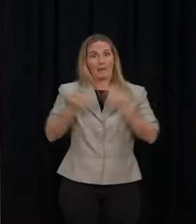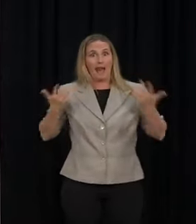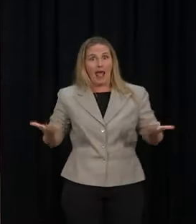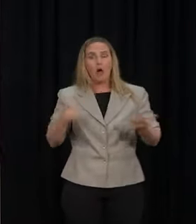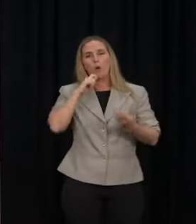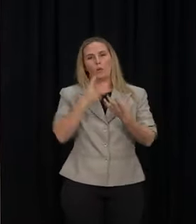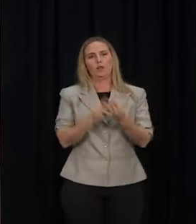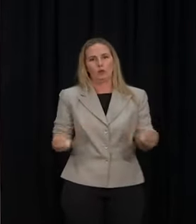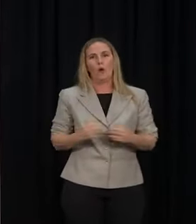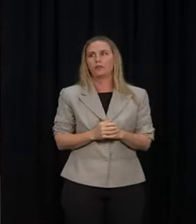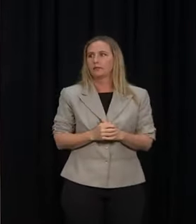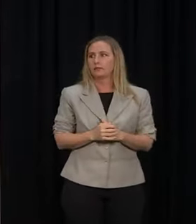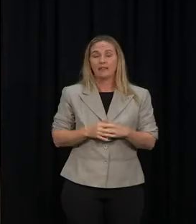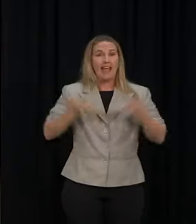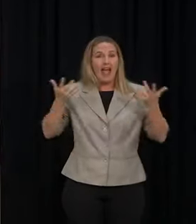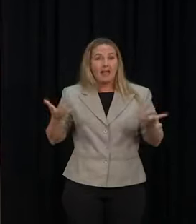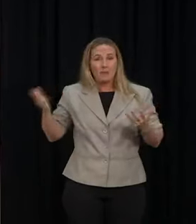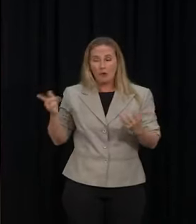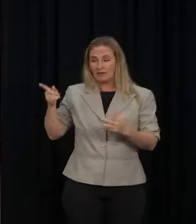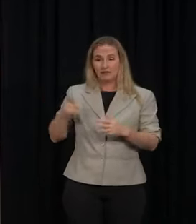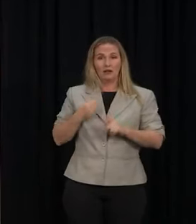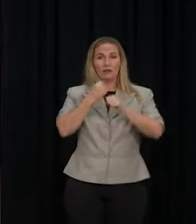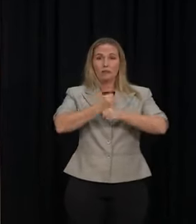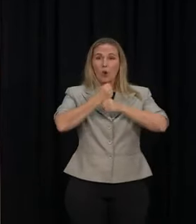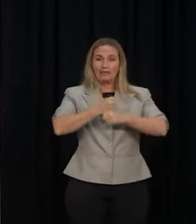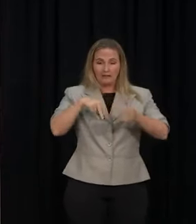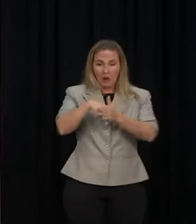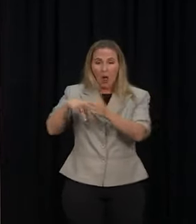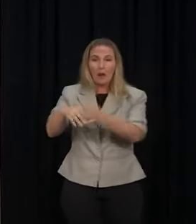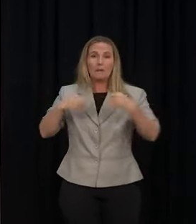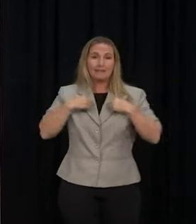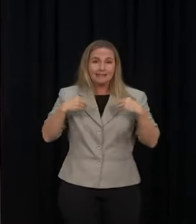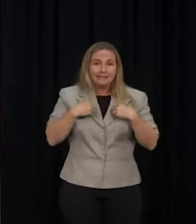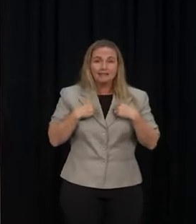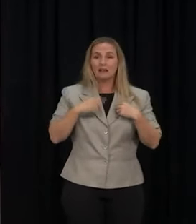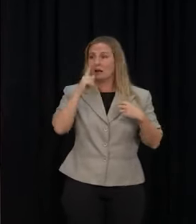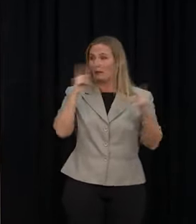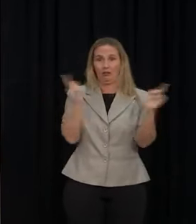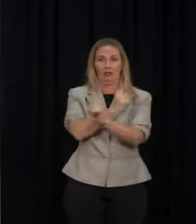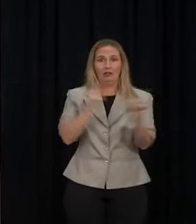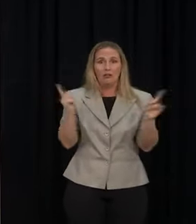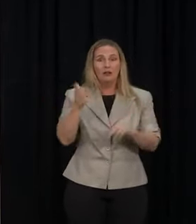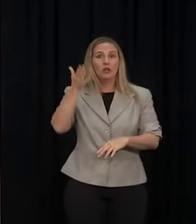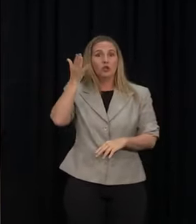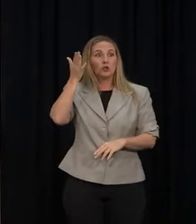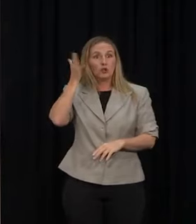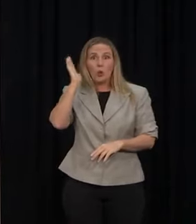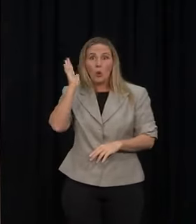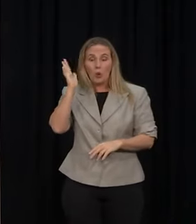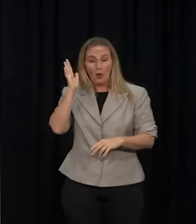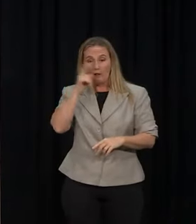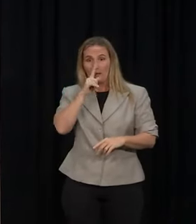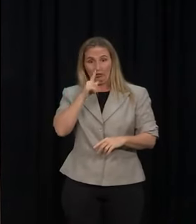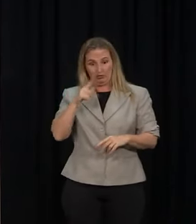and in the centre of Wellington and obstructing business passes by school children will be protesters leaving. So let's be